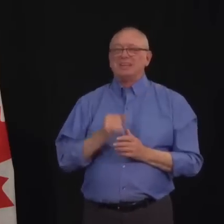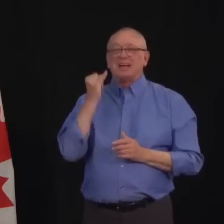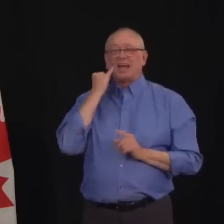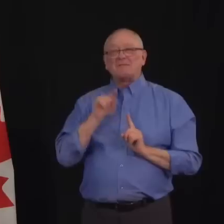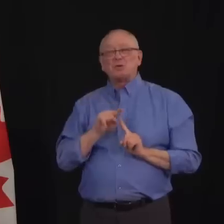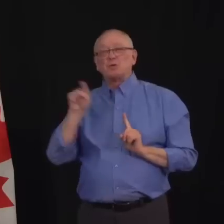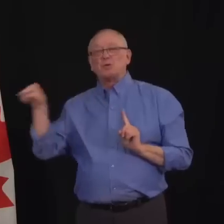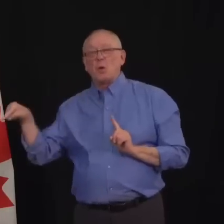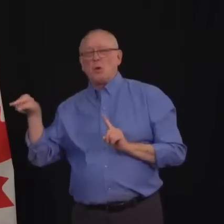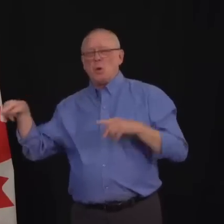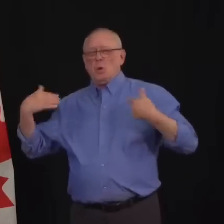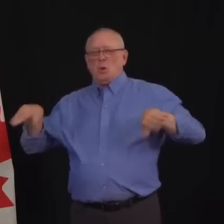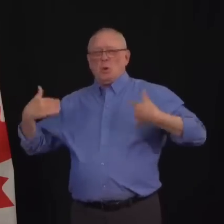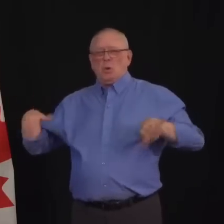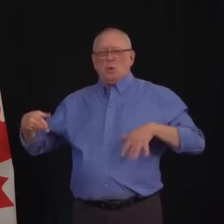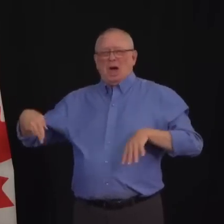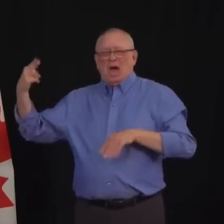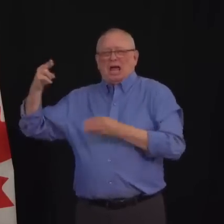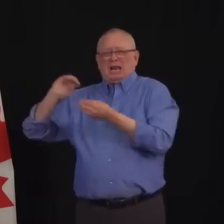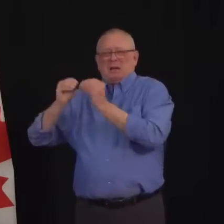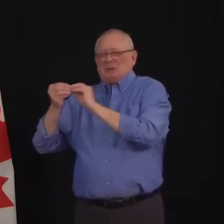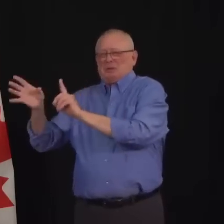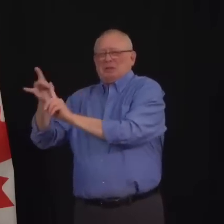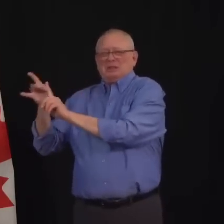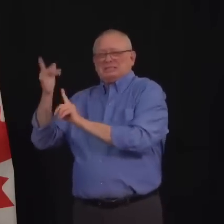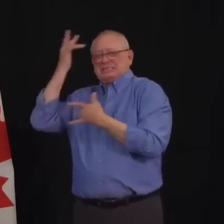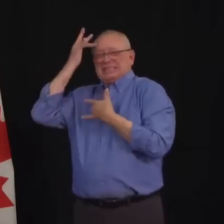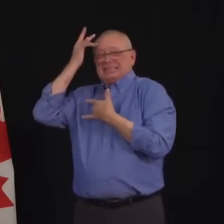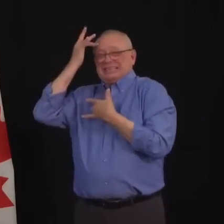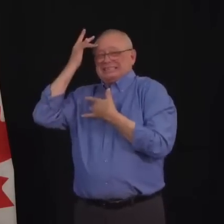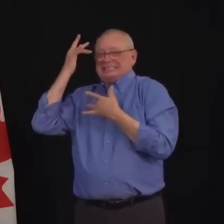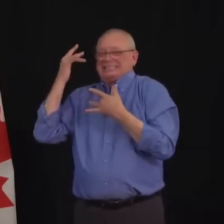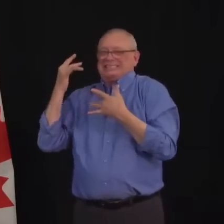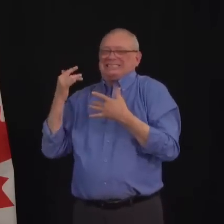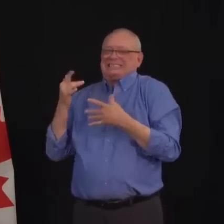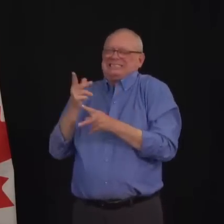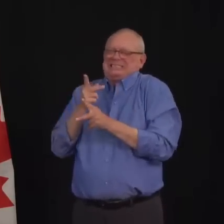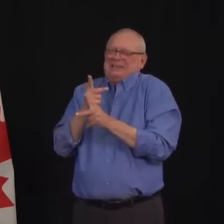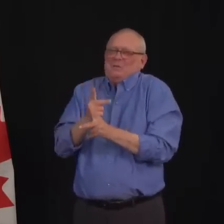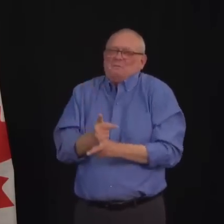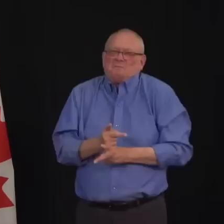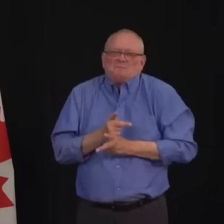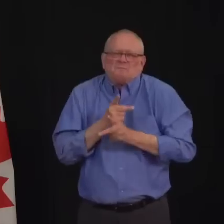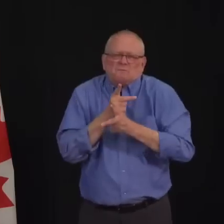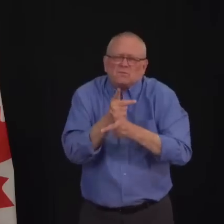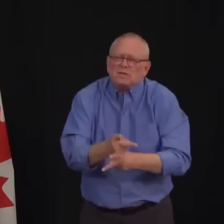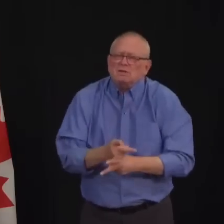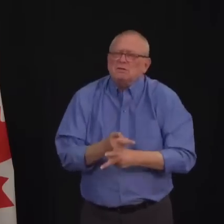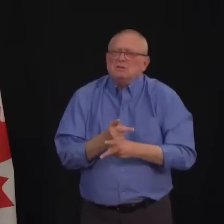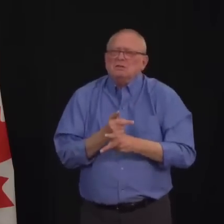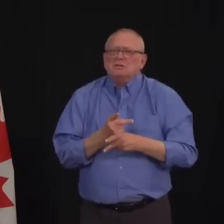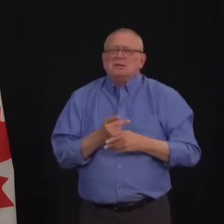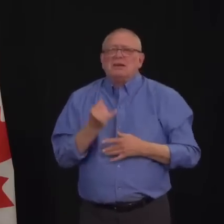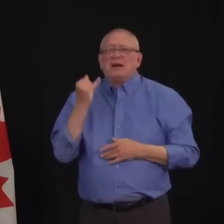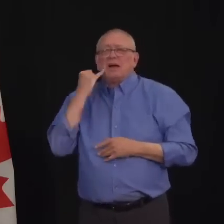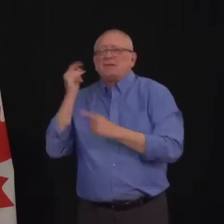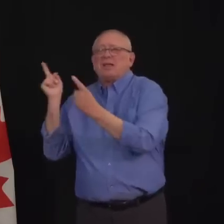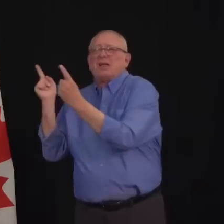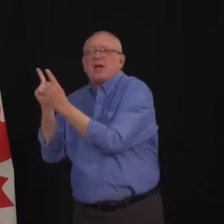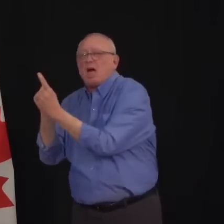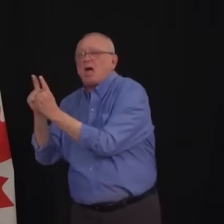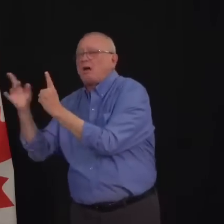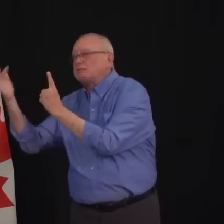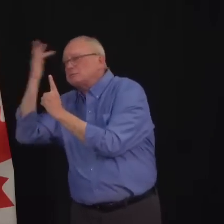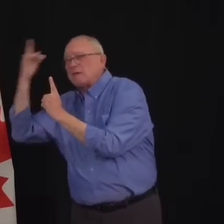activities that they undertake and to make sure if they are in close contact with someone who is a case of COVID that they isolate no matter where they are in the